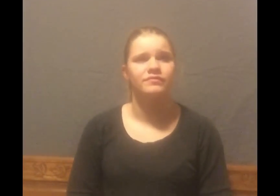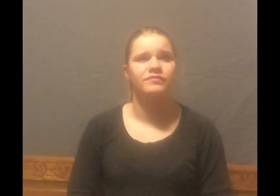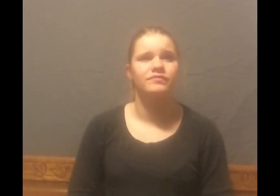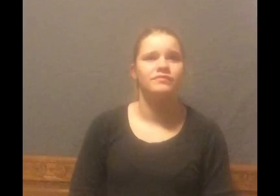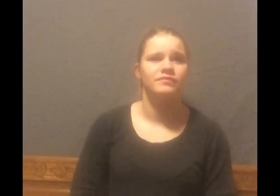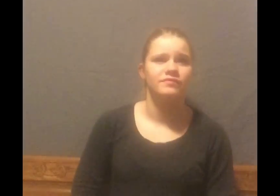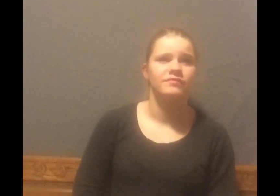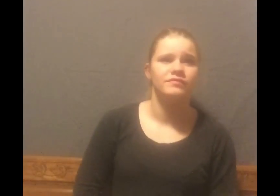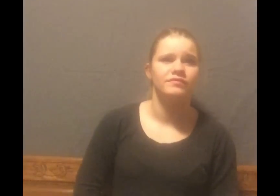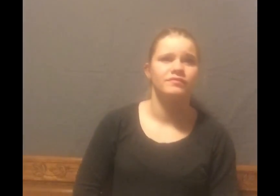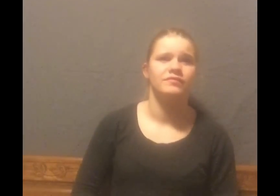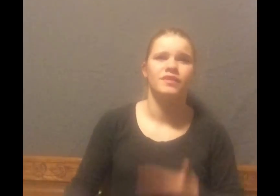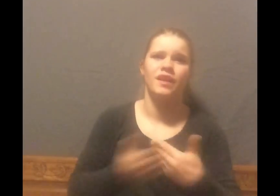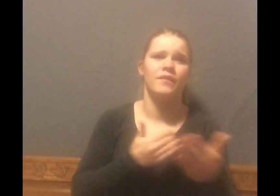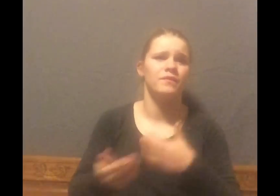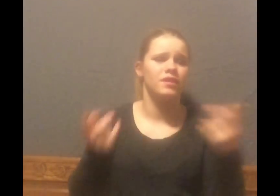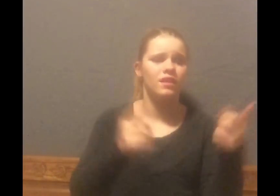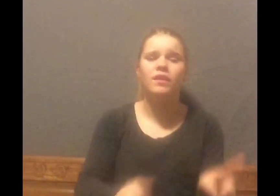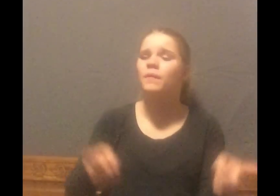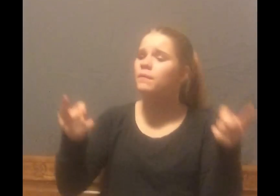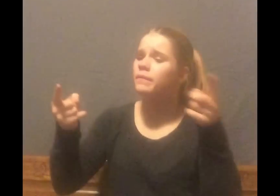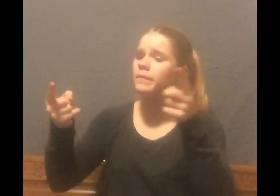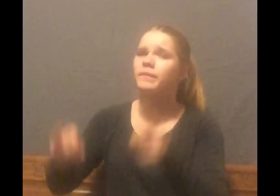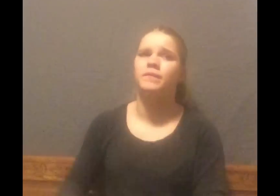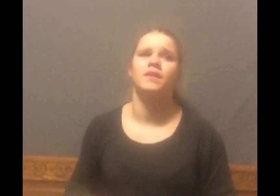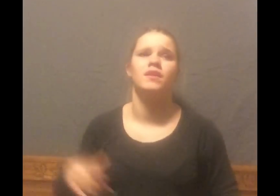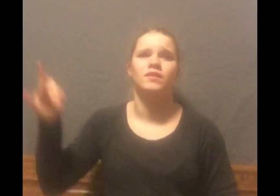Oh and have all of it it